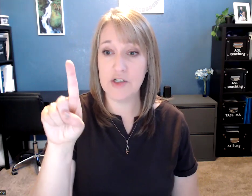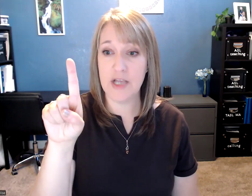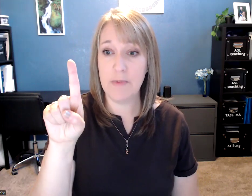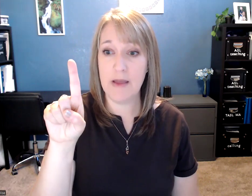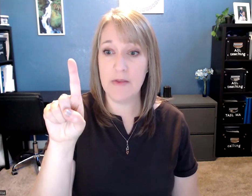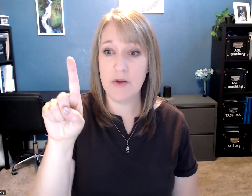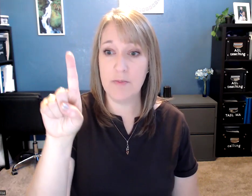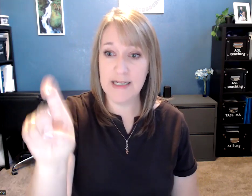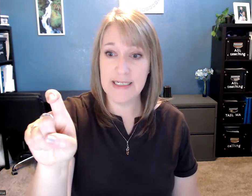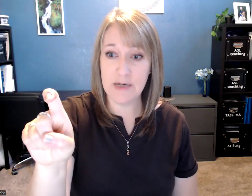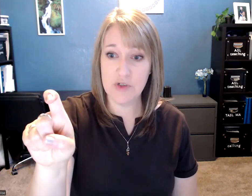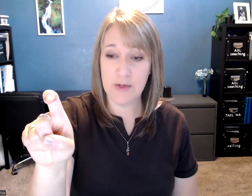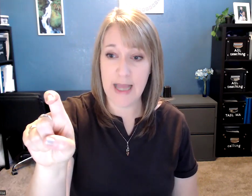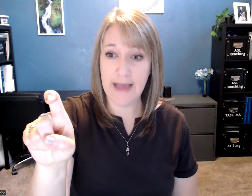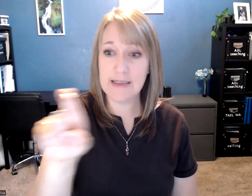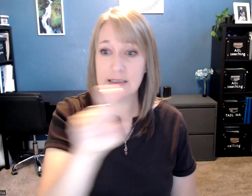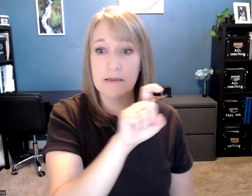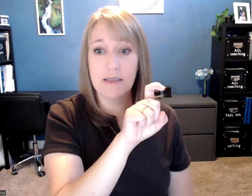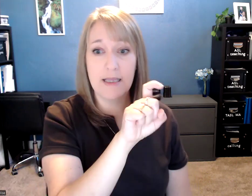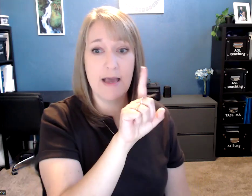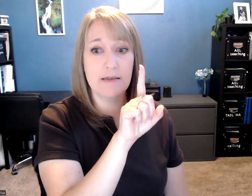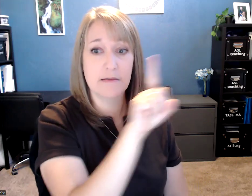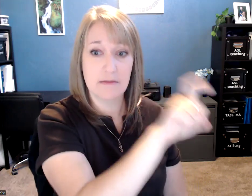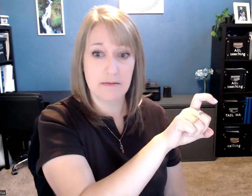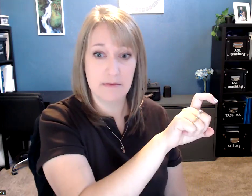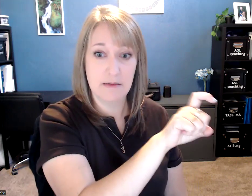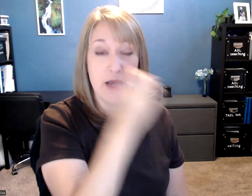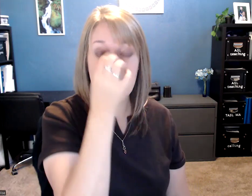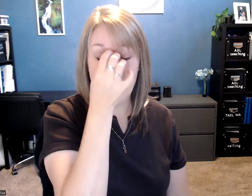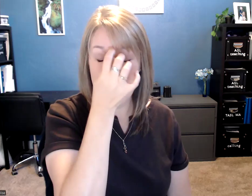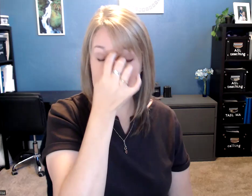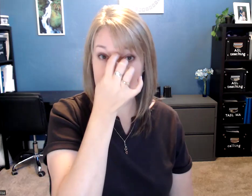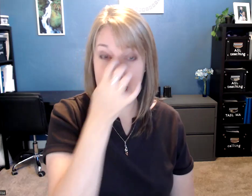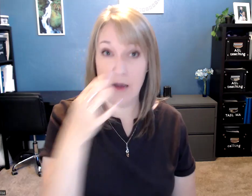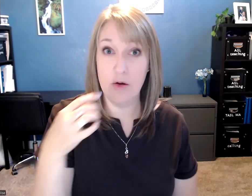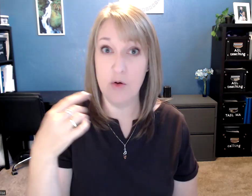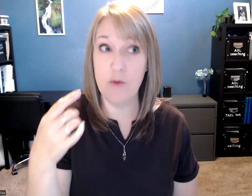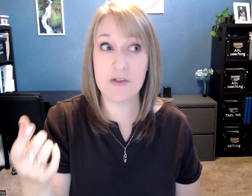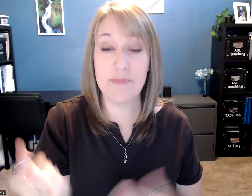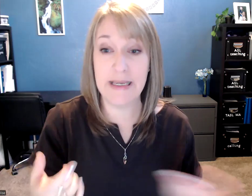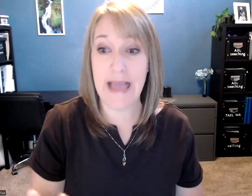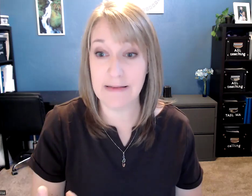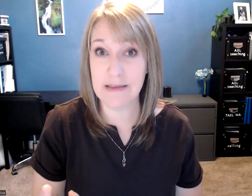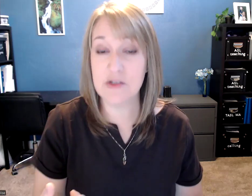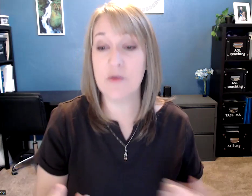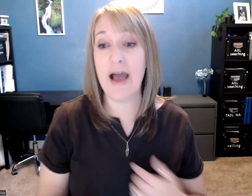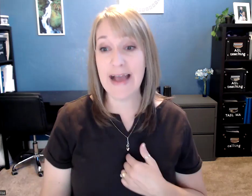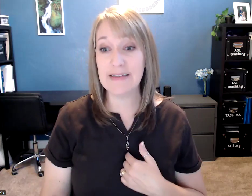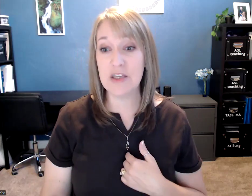shape, and then you bend it down to an X like that. And you point it at whoever's being asked. So if I ask